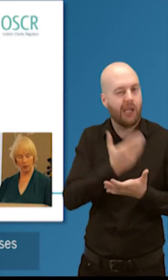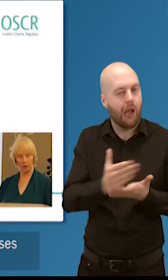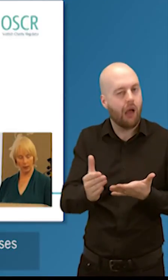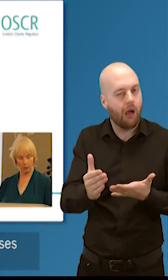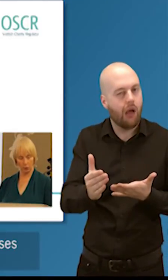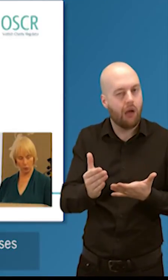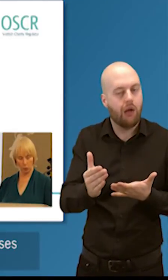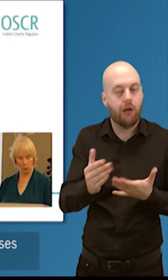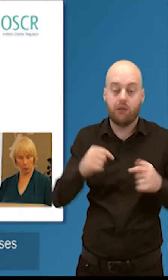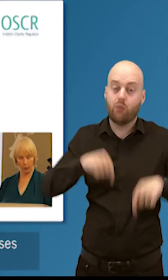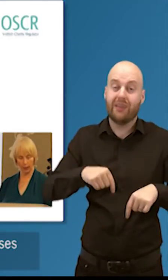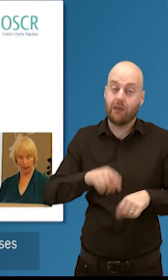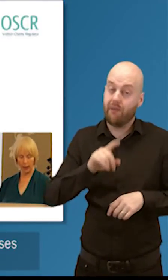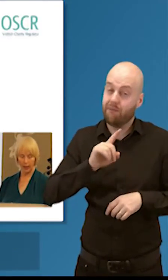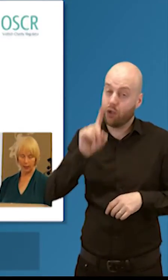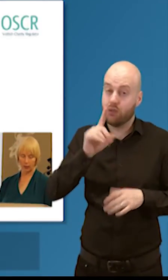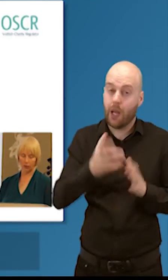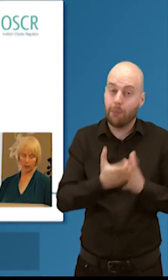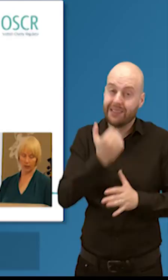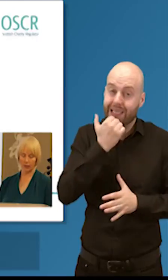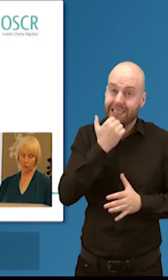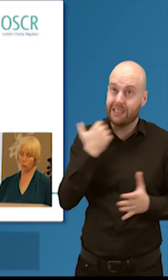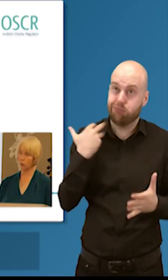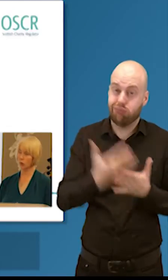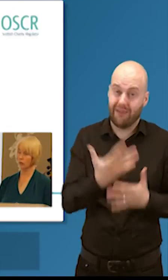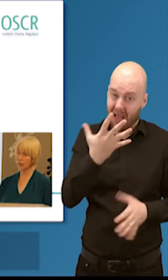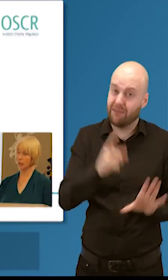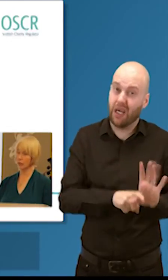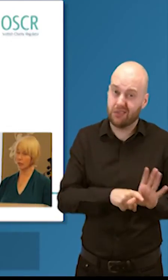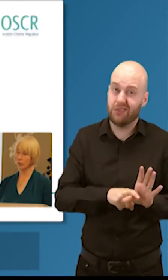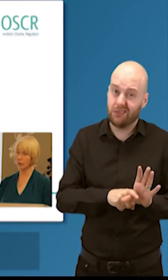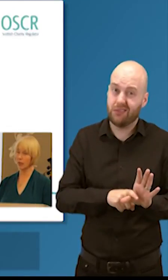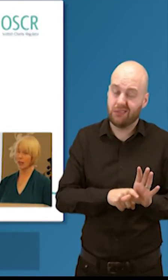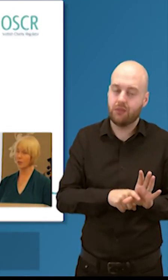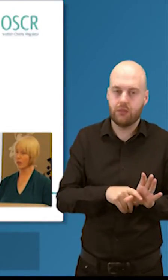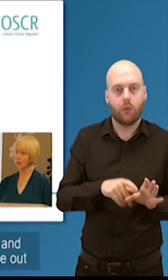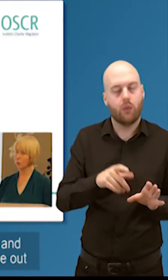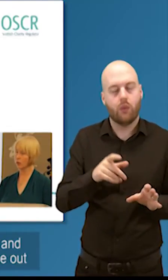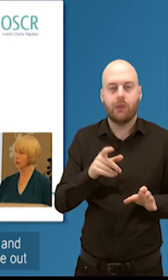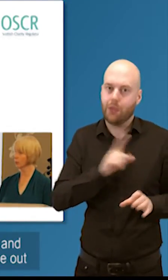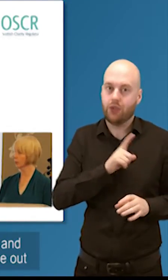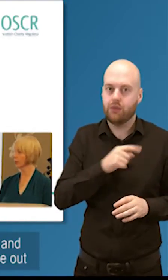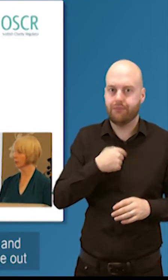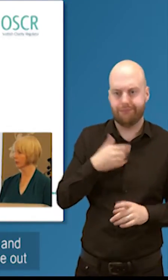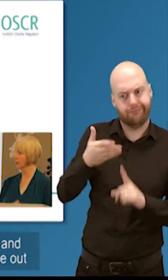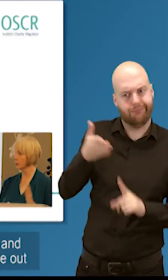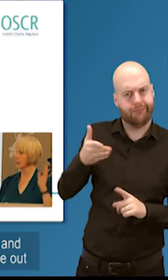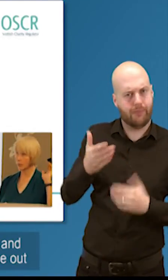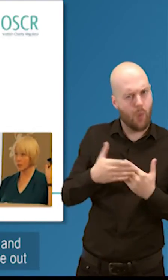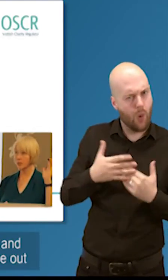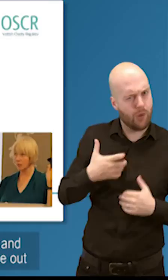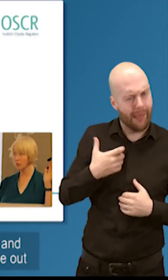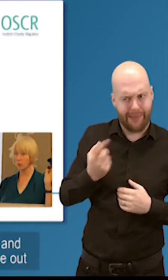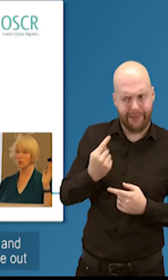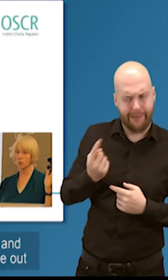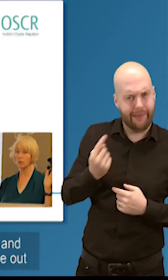as as clearly understood as we possibly can and to give clarity for those who are raising concerns there's nothing worse than putting your hand up and